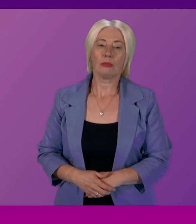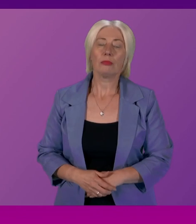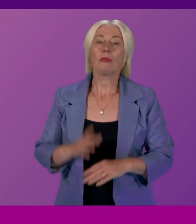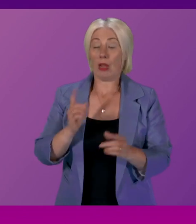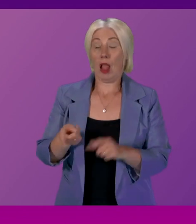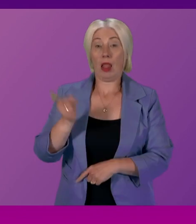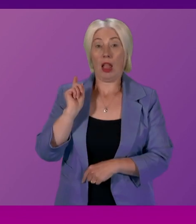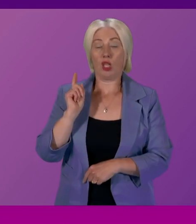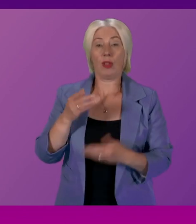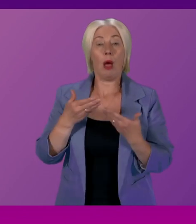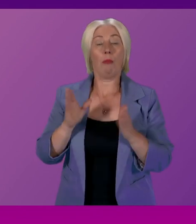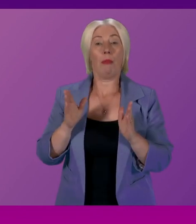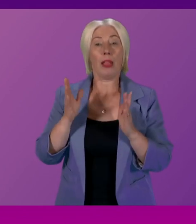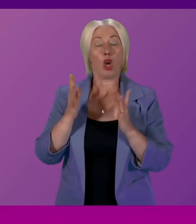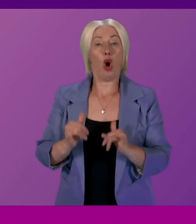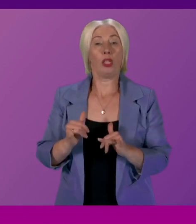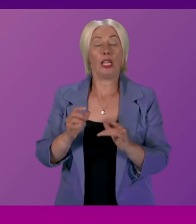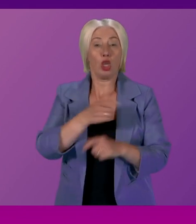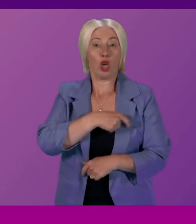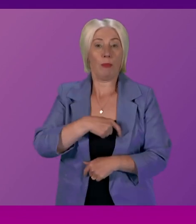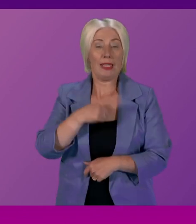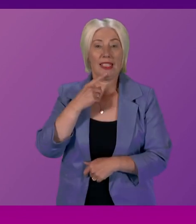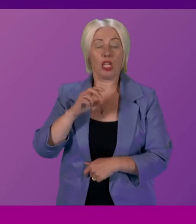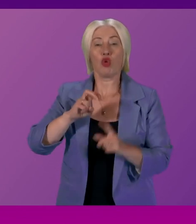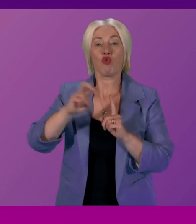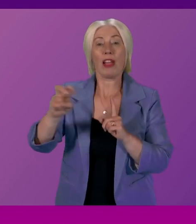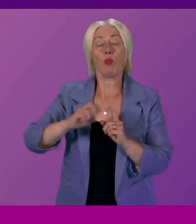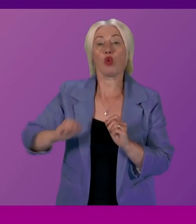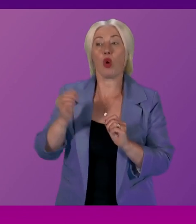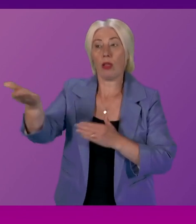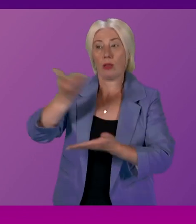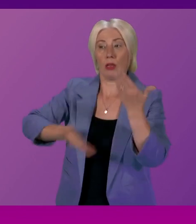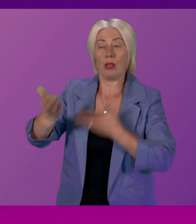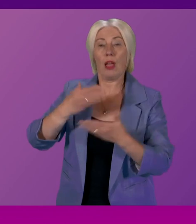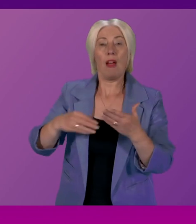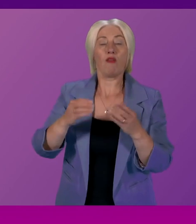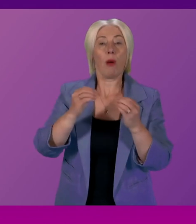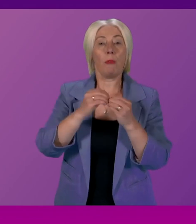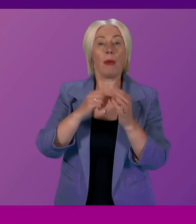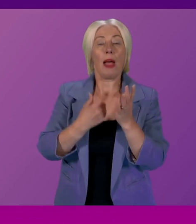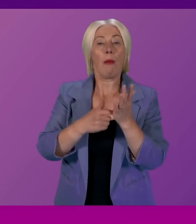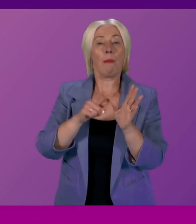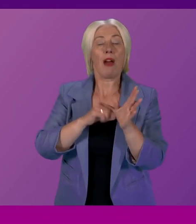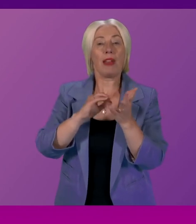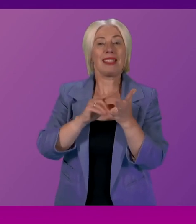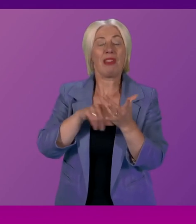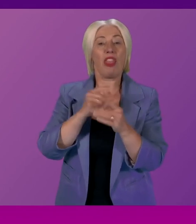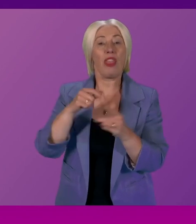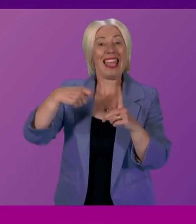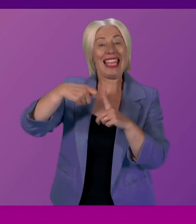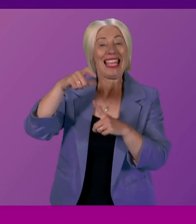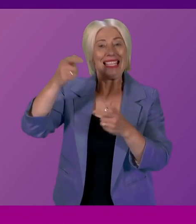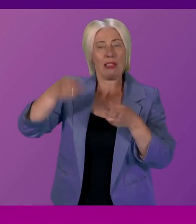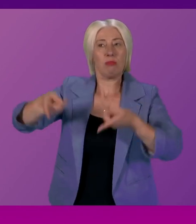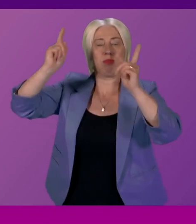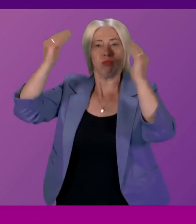Last week, the Public Audit Committee took evidence from Transport Scotland on the Barry Smith KC inquiry. In the interest of transparency,